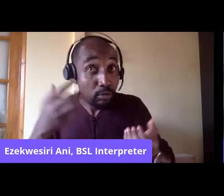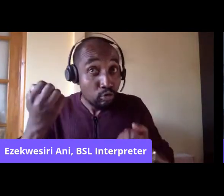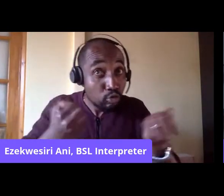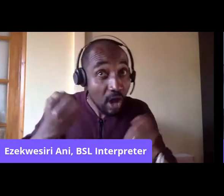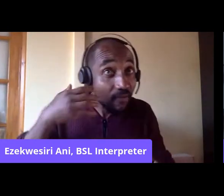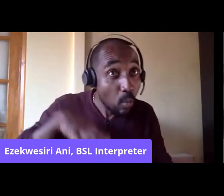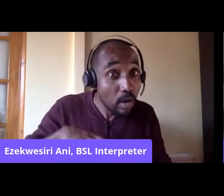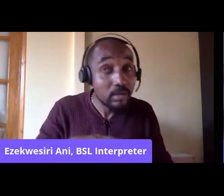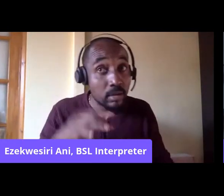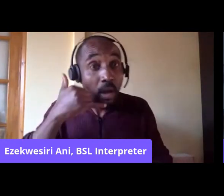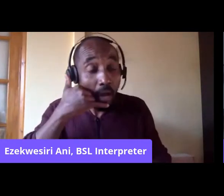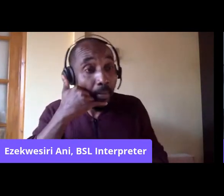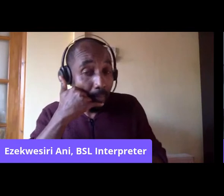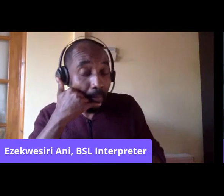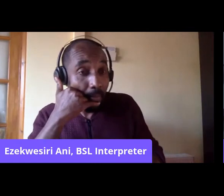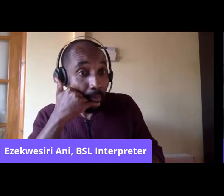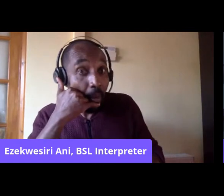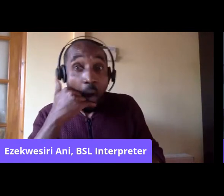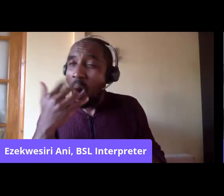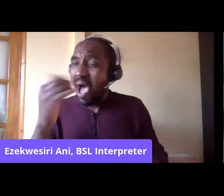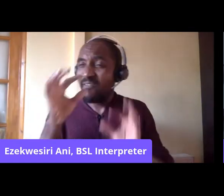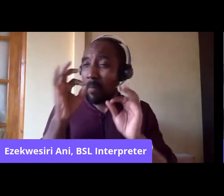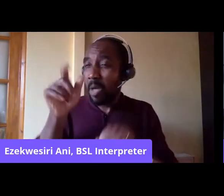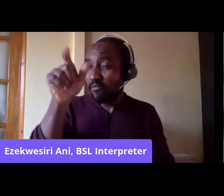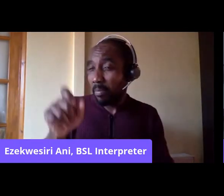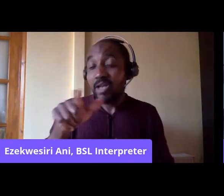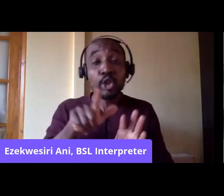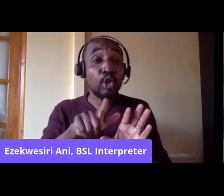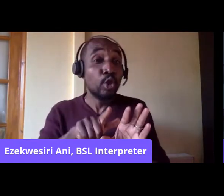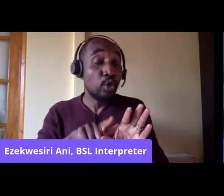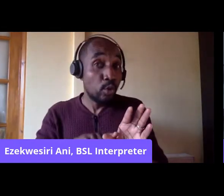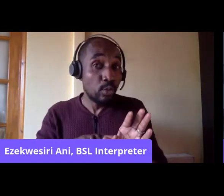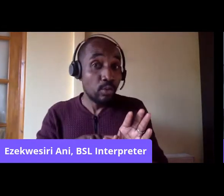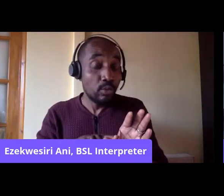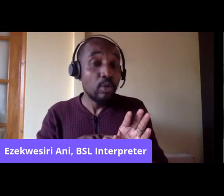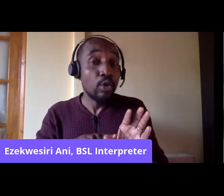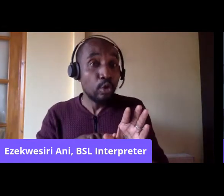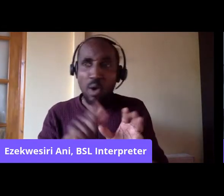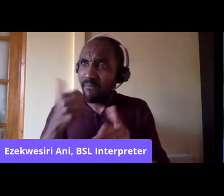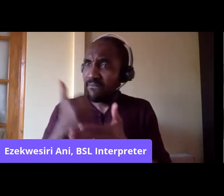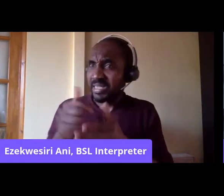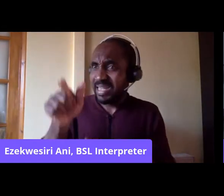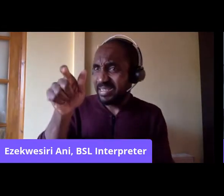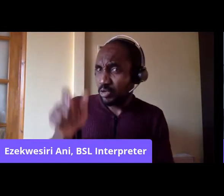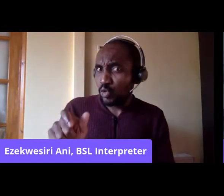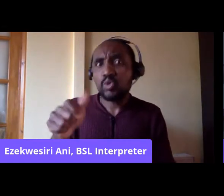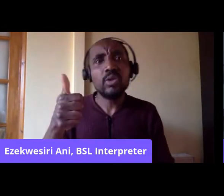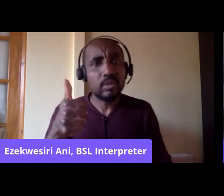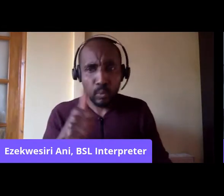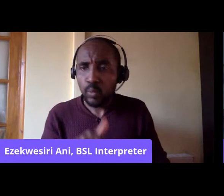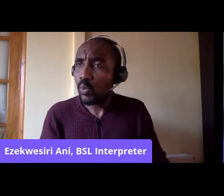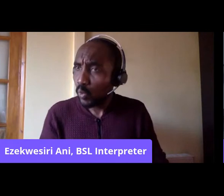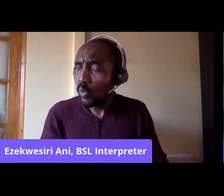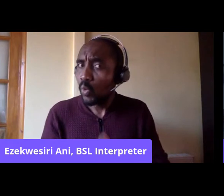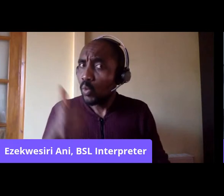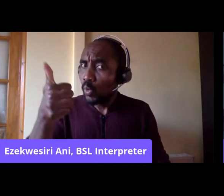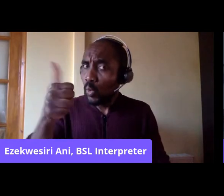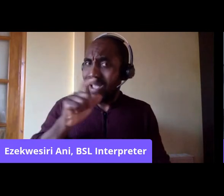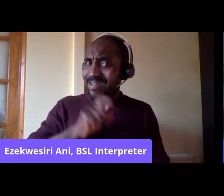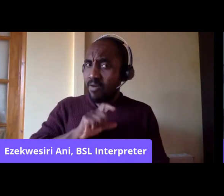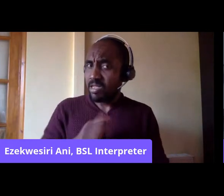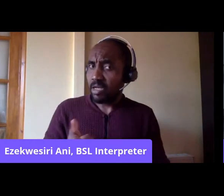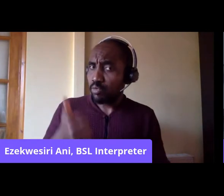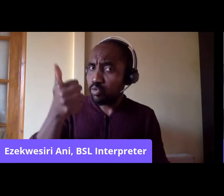We're short. I've got just the person for you. He's a model student, and he's a fantastic guy. And